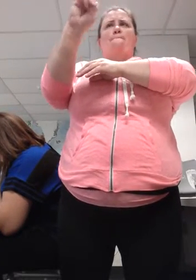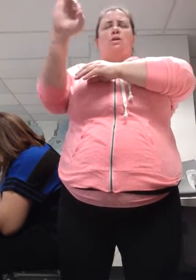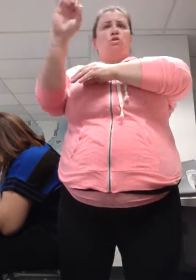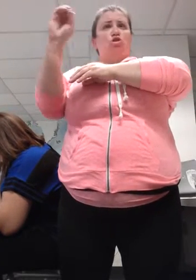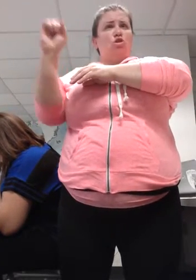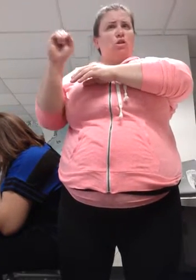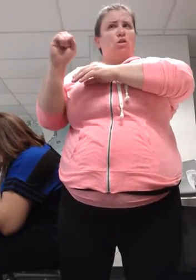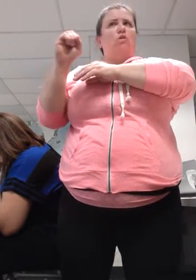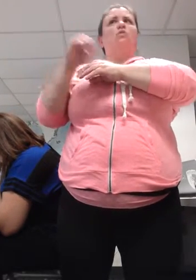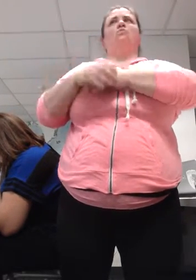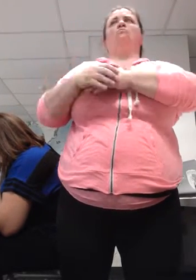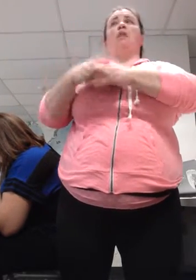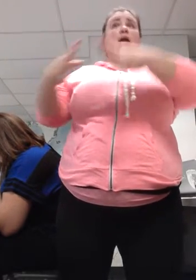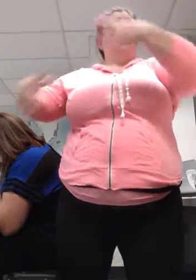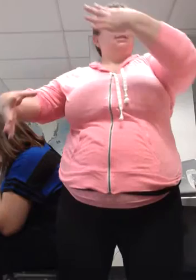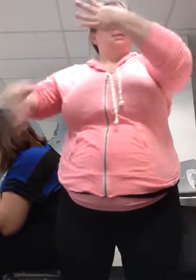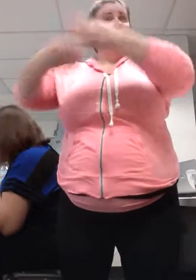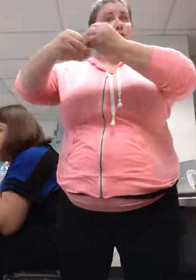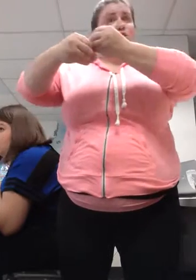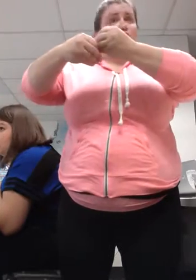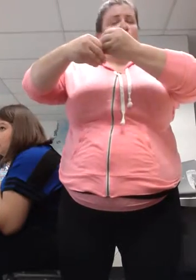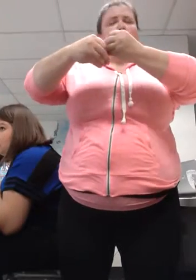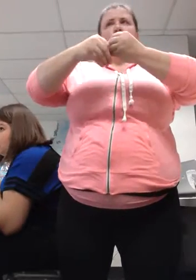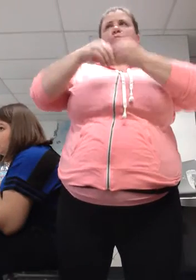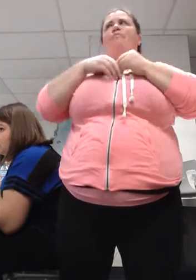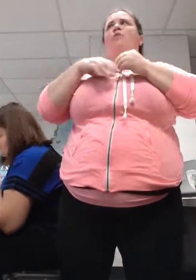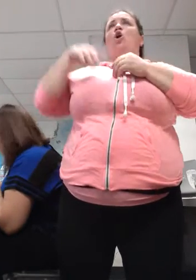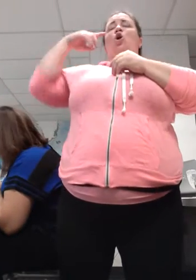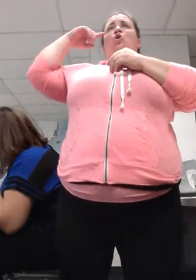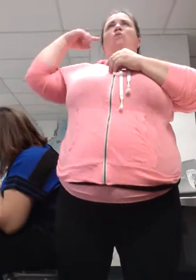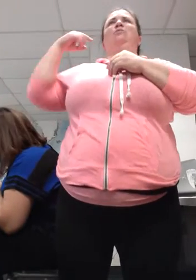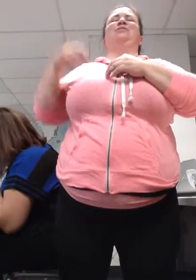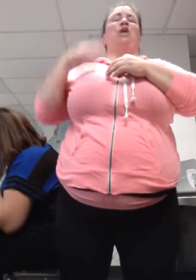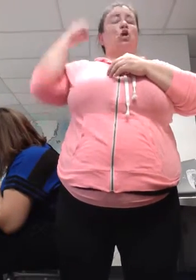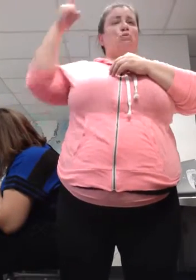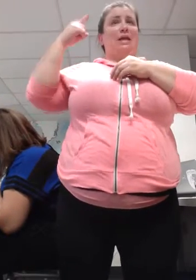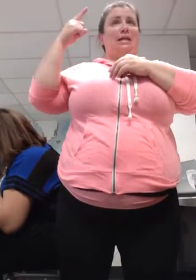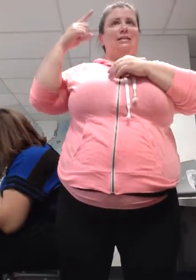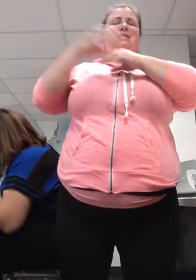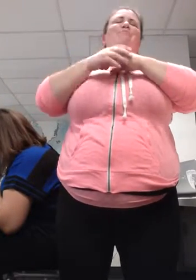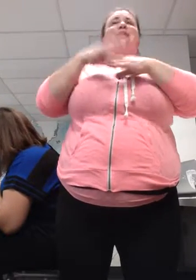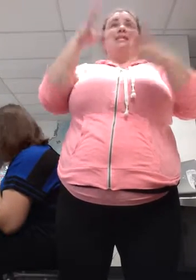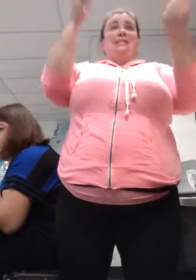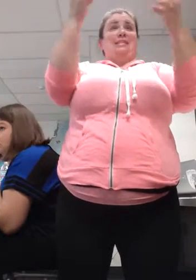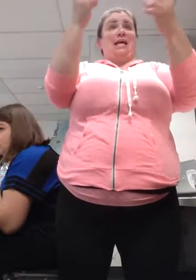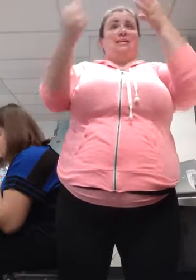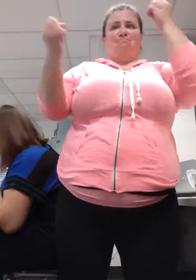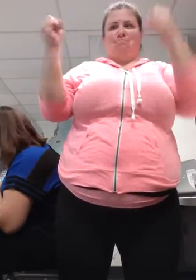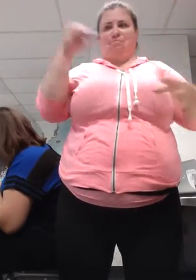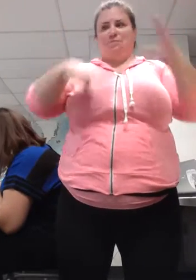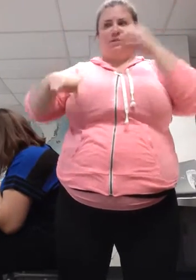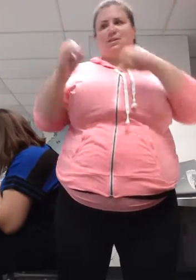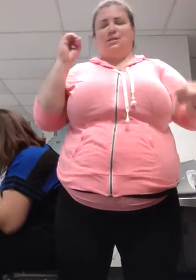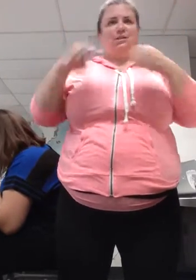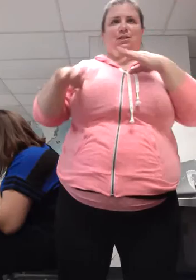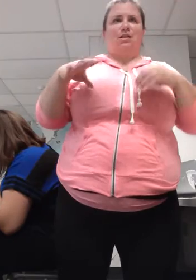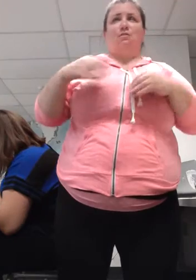the message? With no crazy sign salad anomalies that we have no idea what you're saying? With no